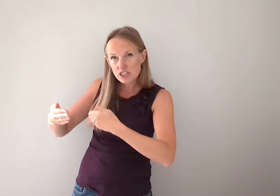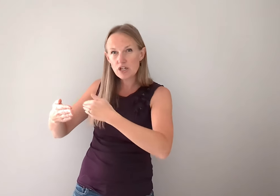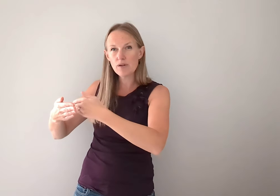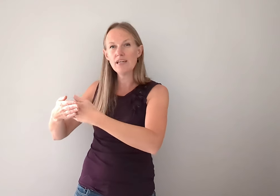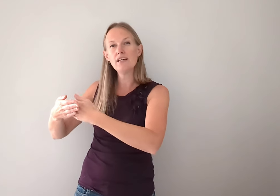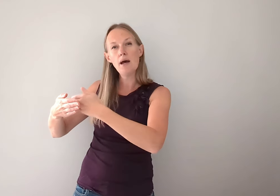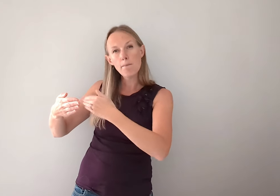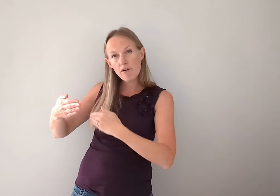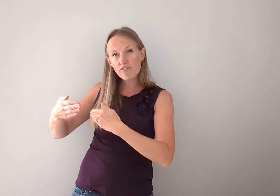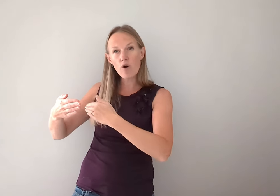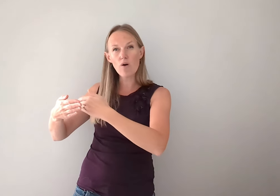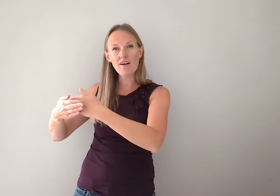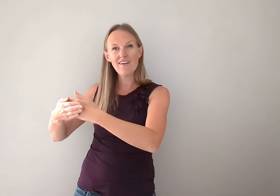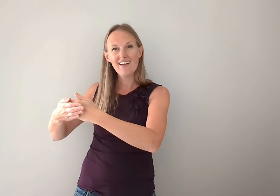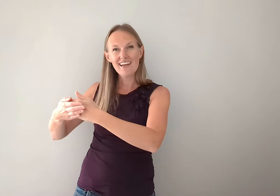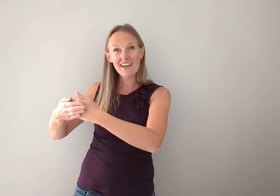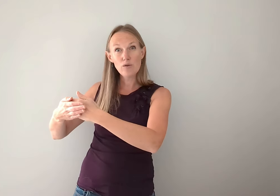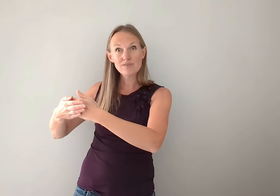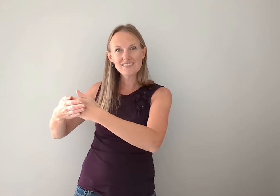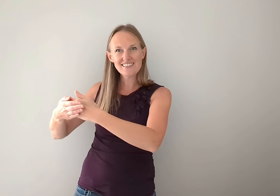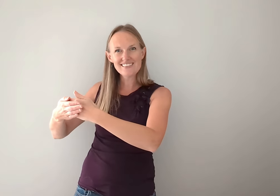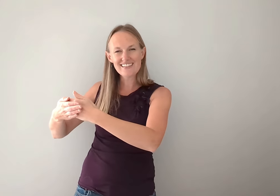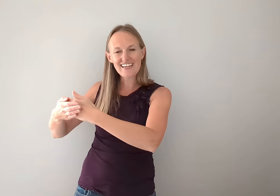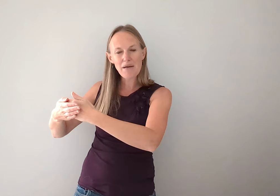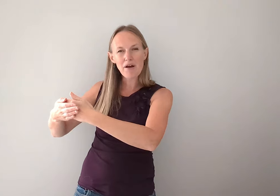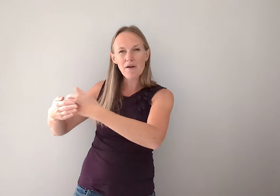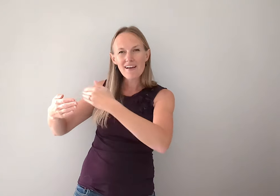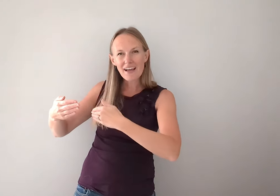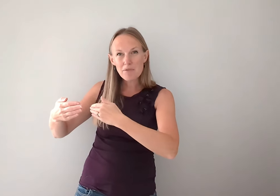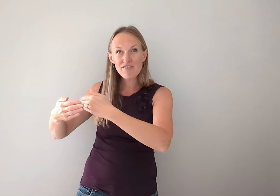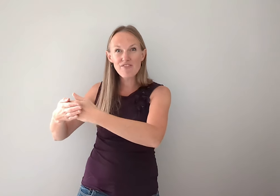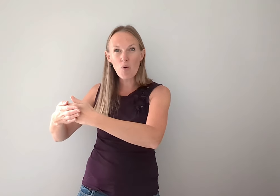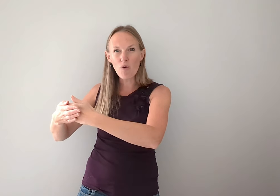just showing it before. Okay, the sun just suddenly came out. Okay, before.